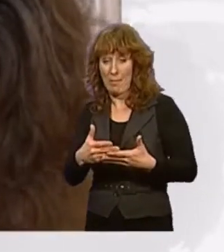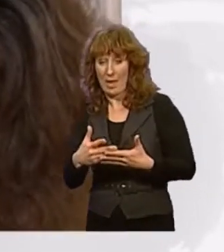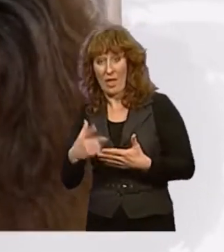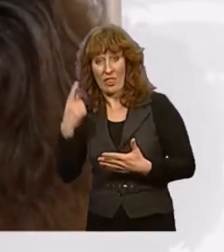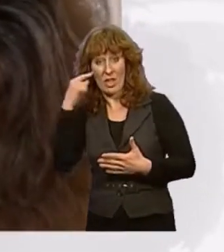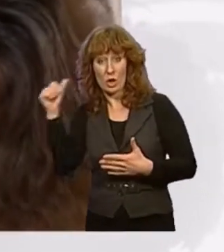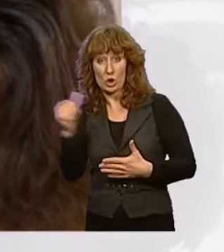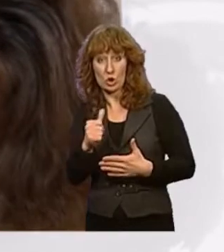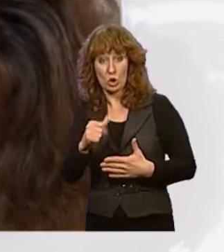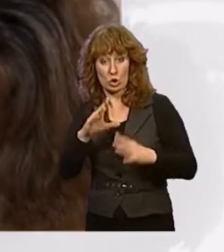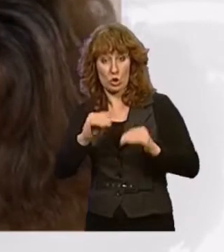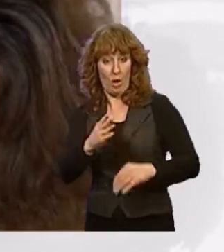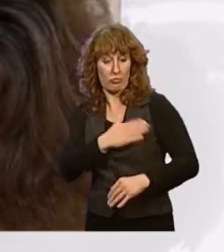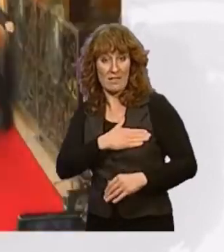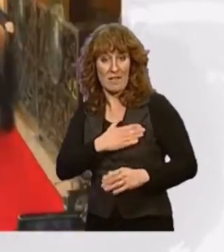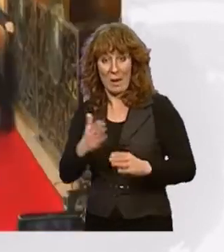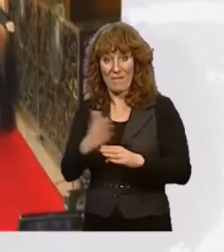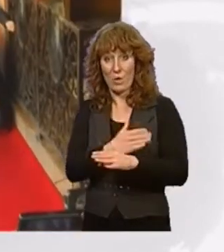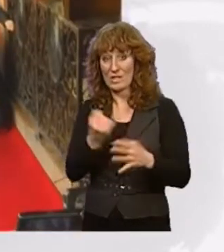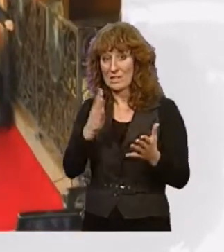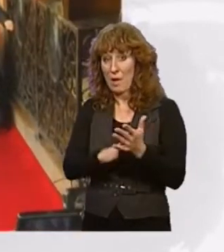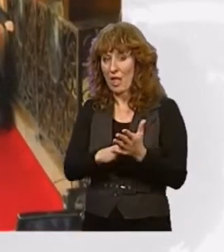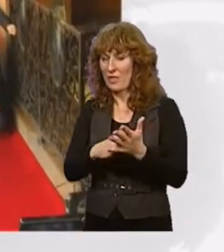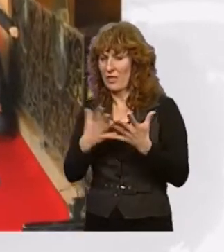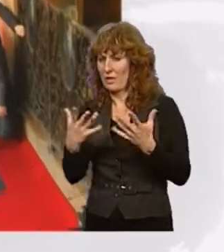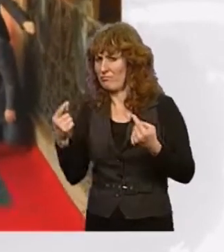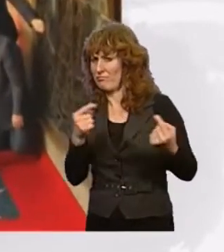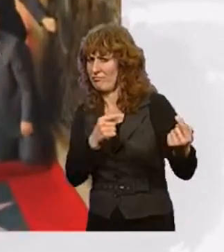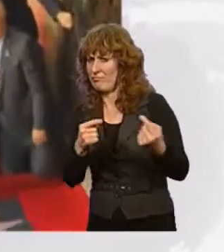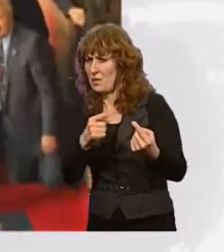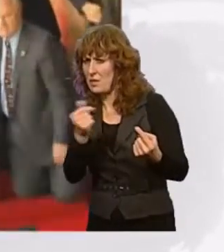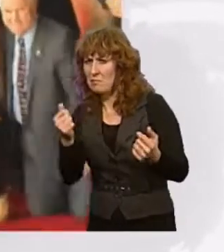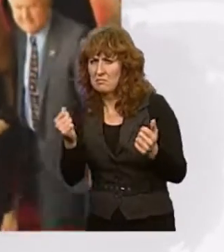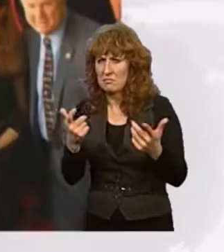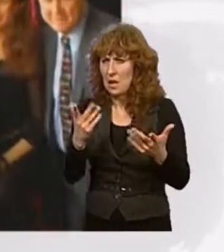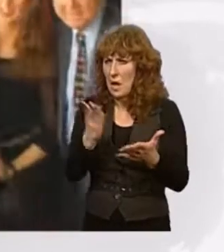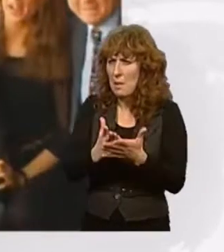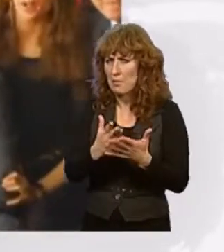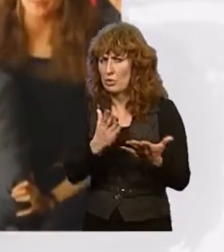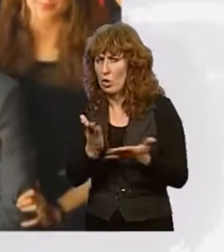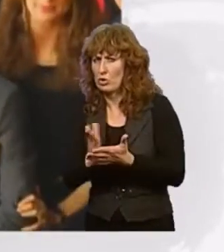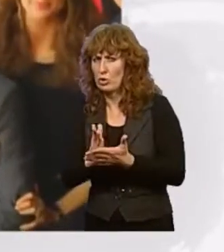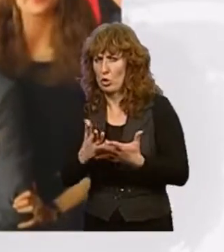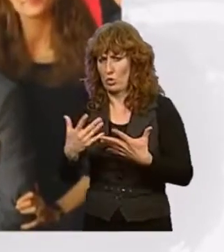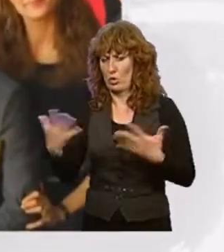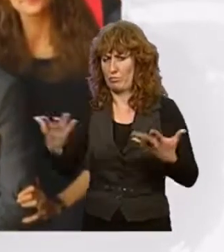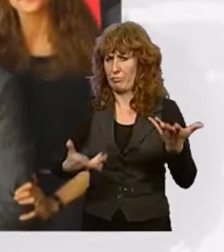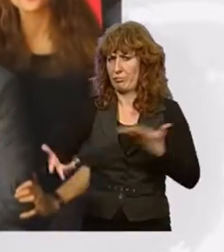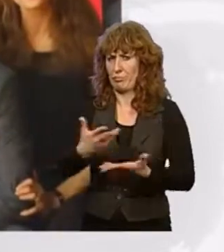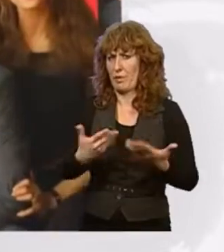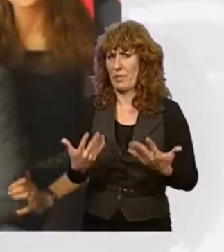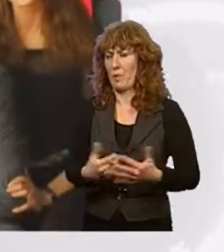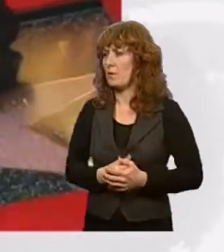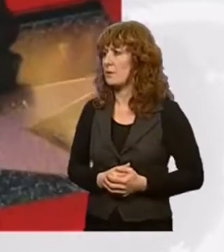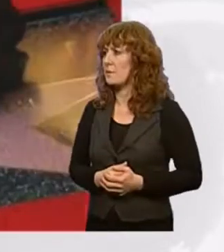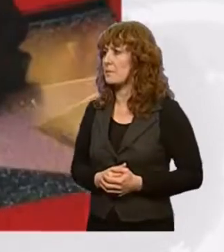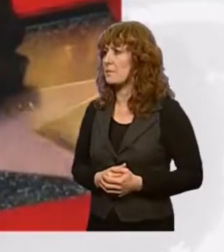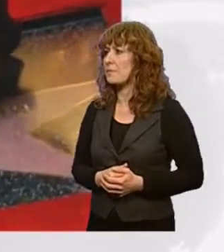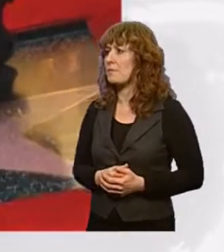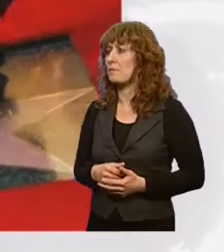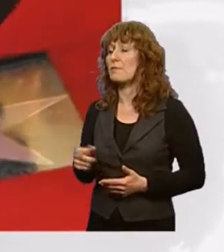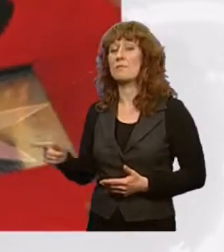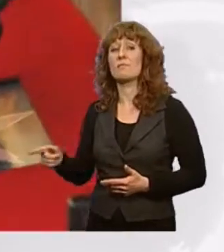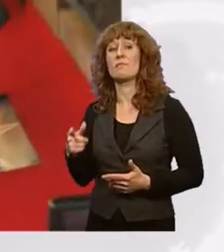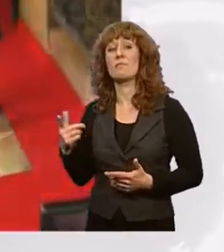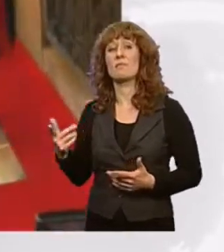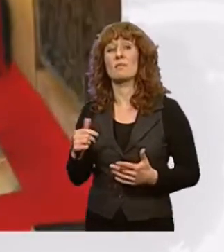contradicts government advice. And he's definitely a star. Colin Firth wins his place on Hollywood's Walk of Fame, a place he